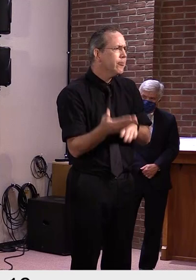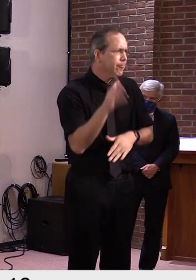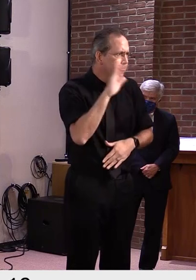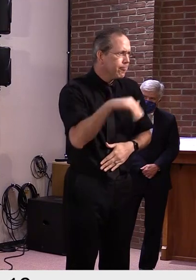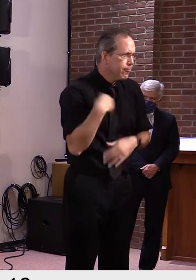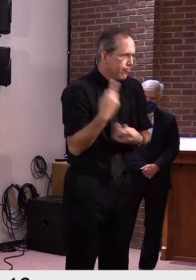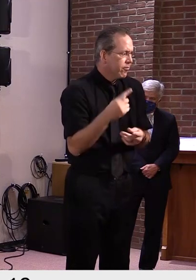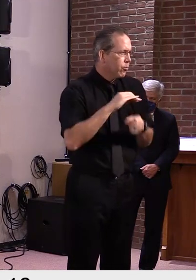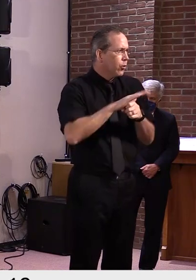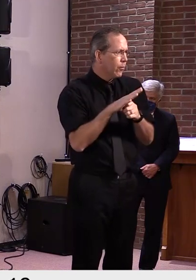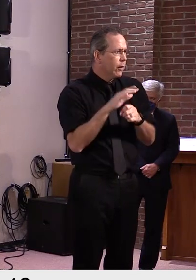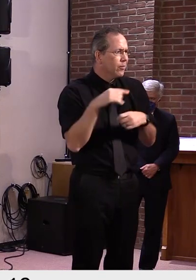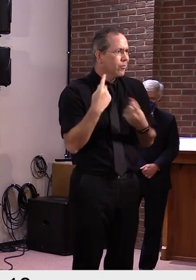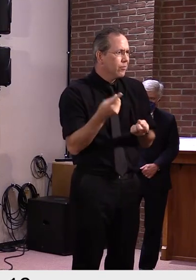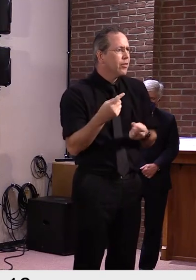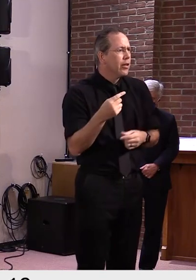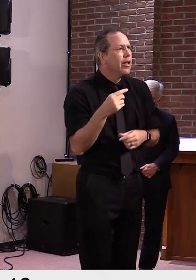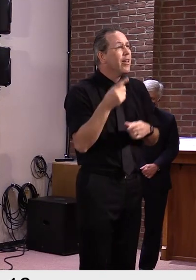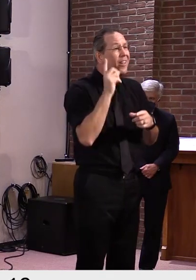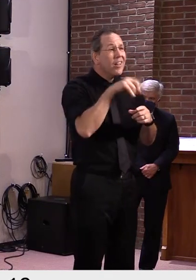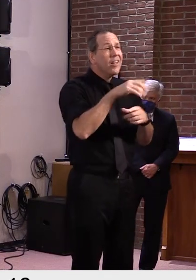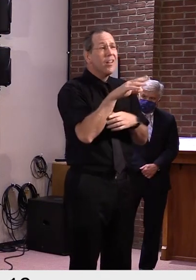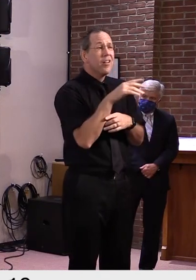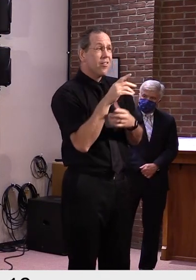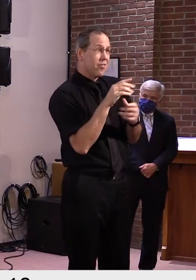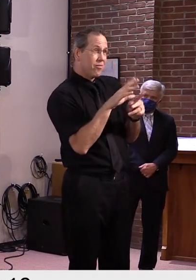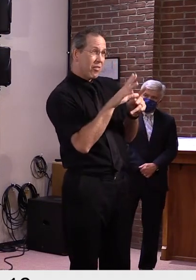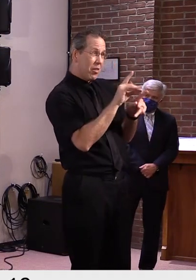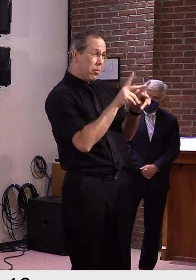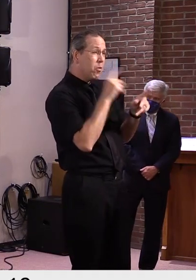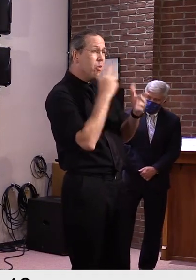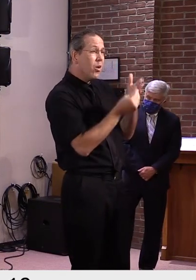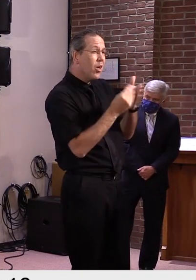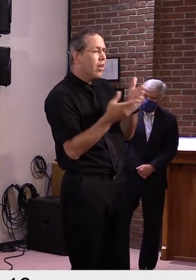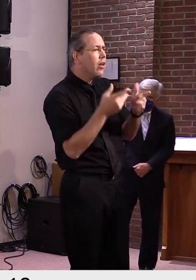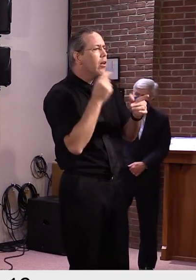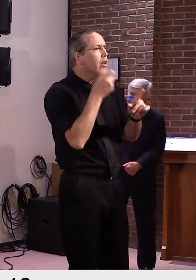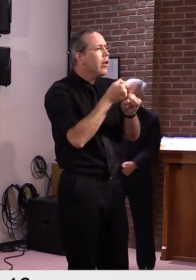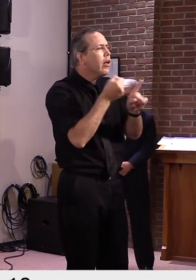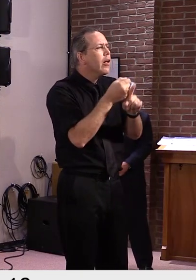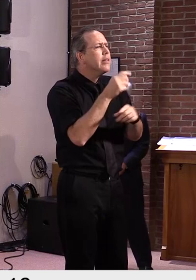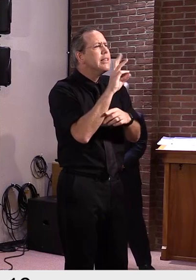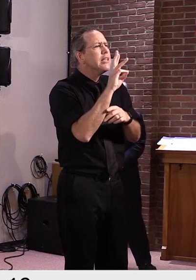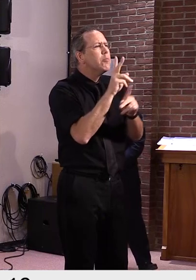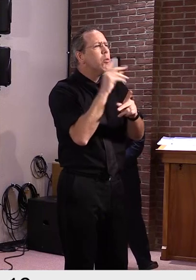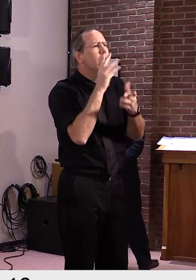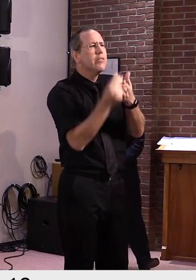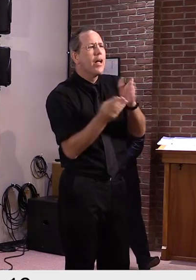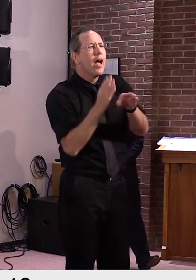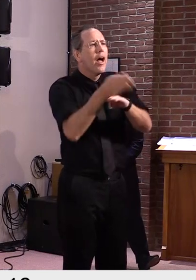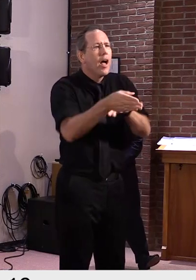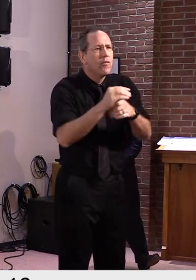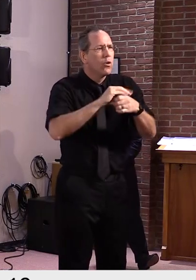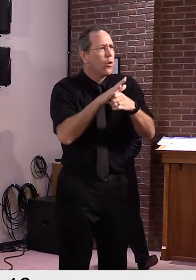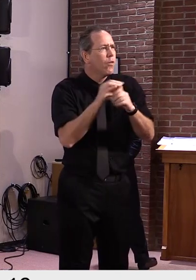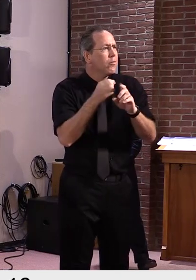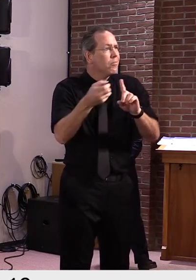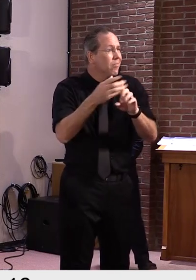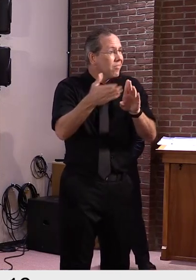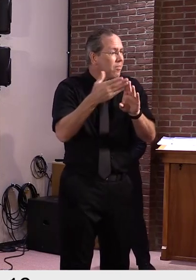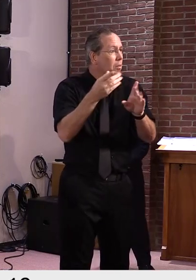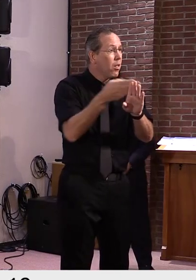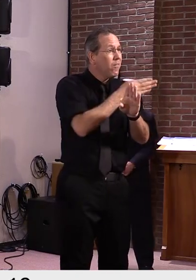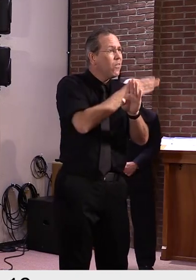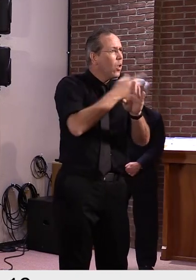reopening the economy. We should be proud of what we've done but at the same time given what the rest of the